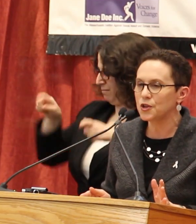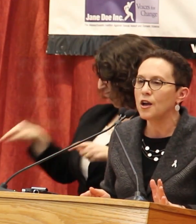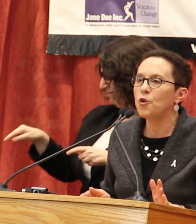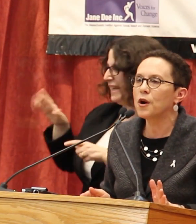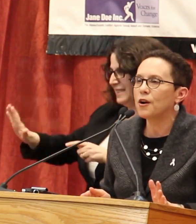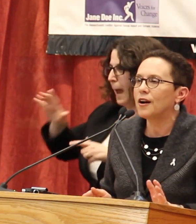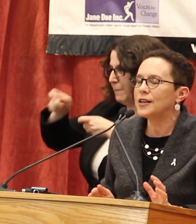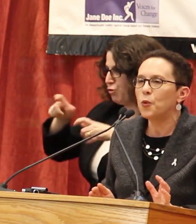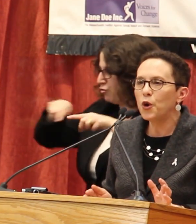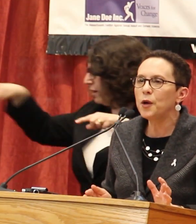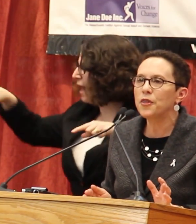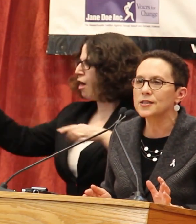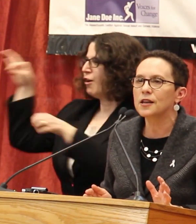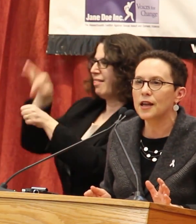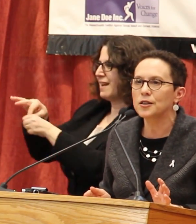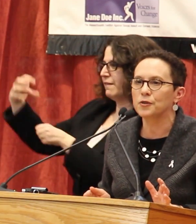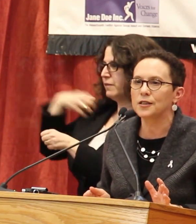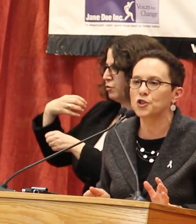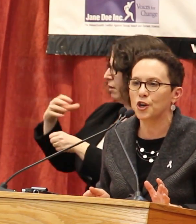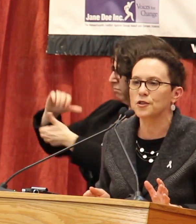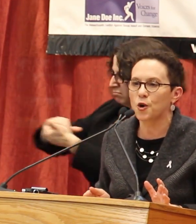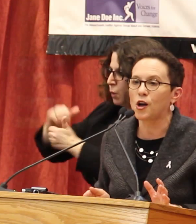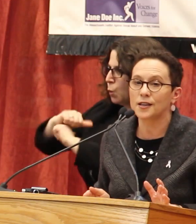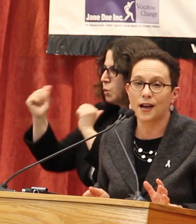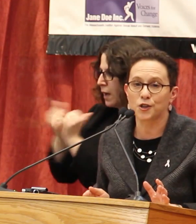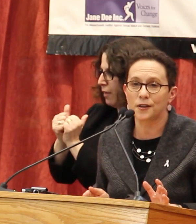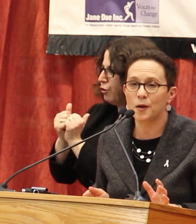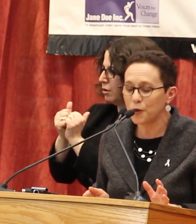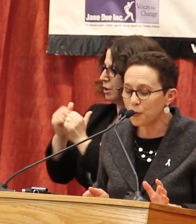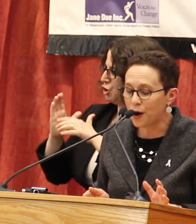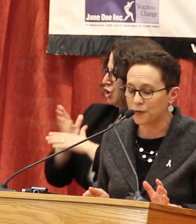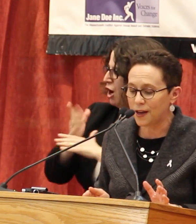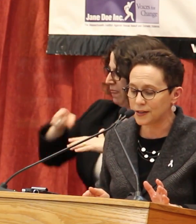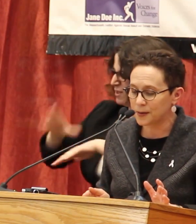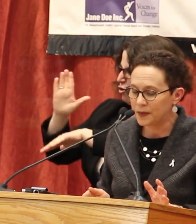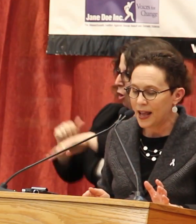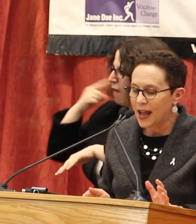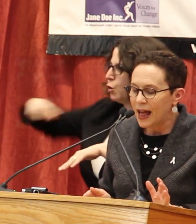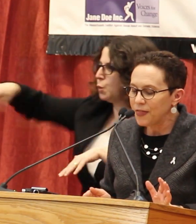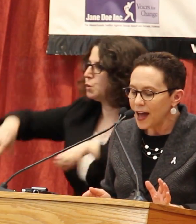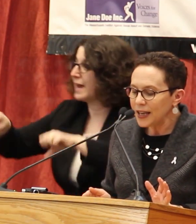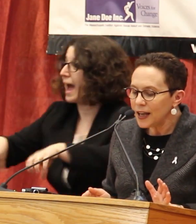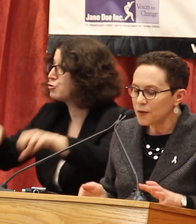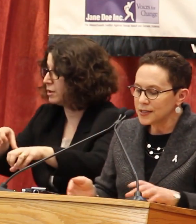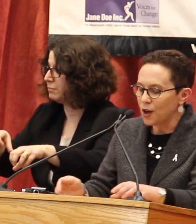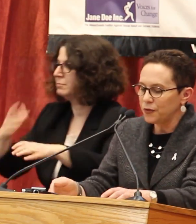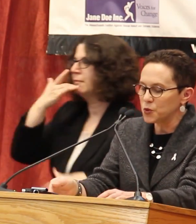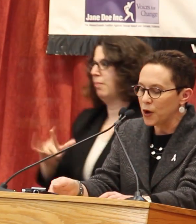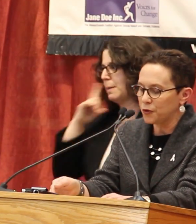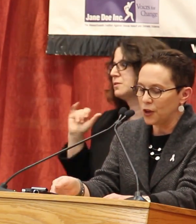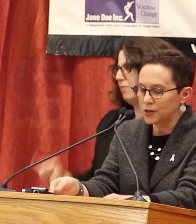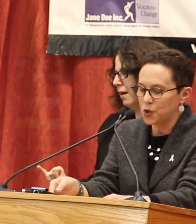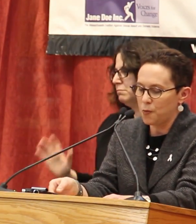officials who are working with us collectively to share this call to action. I'm very proud of that. That in and of